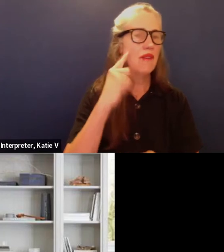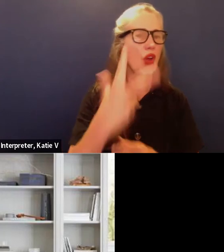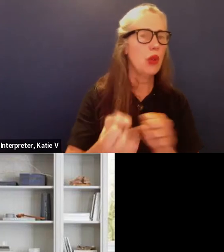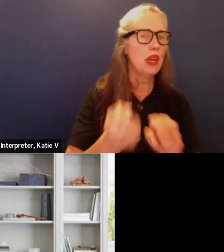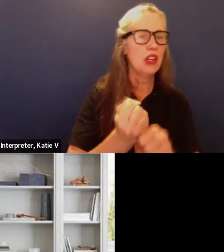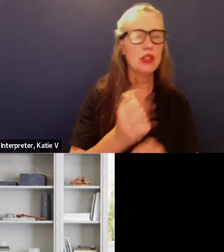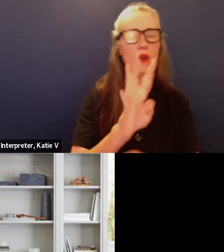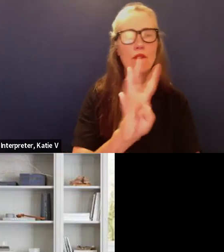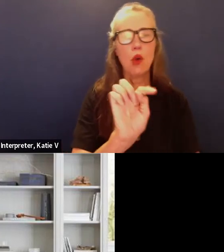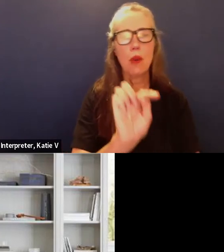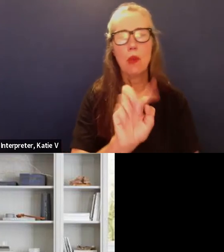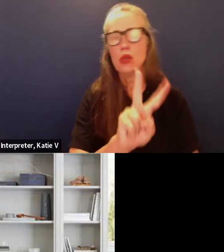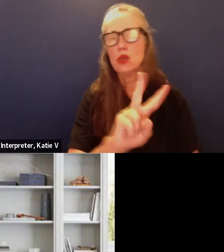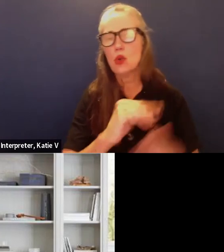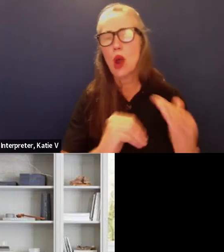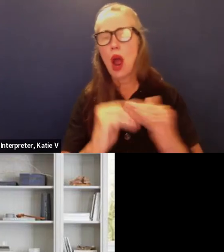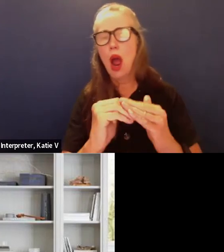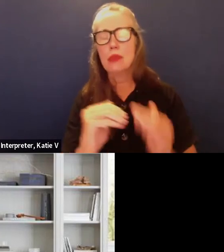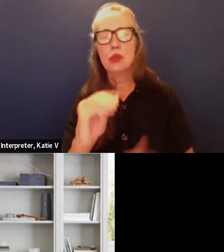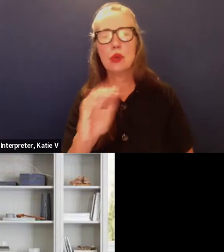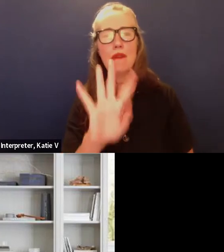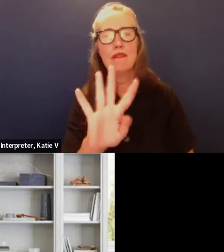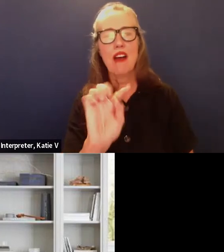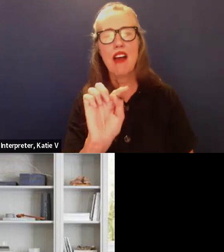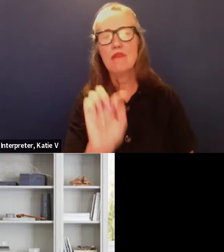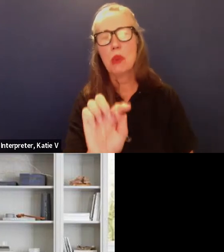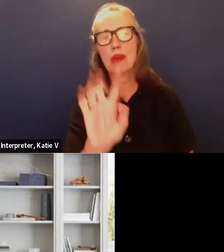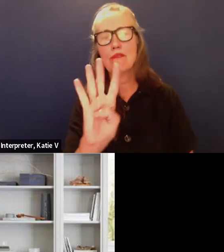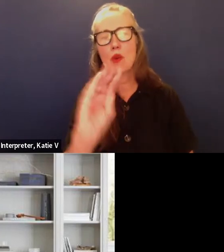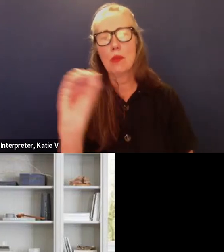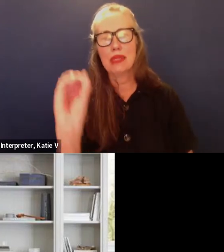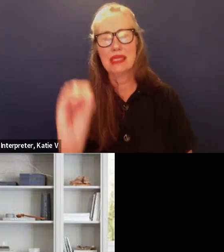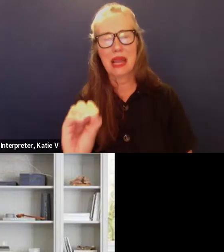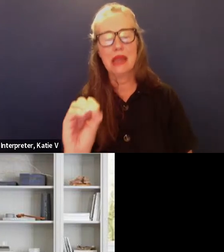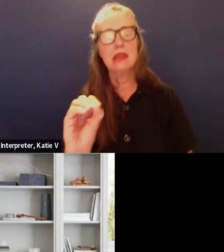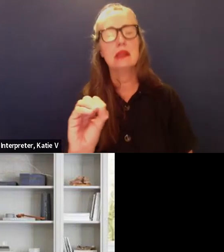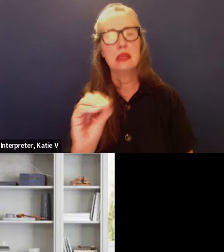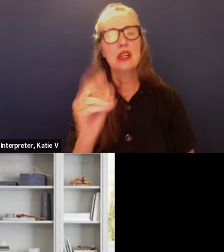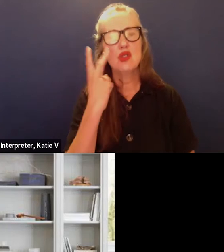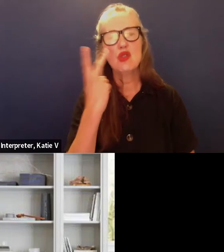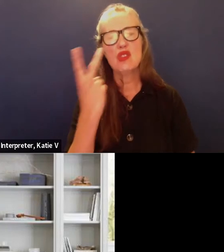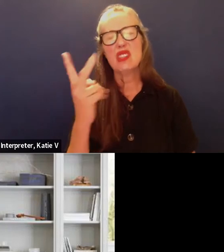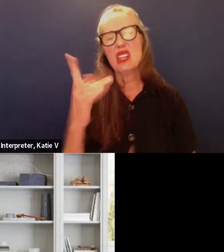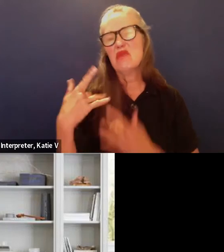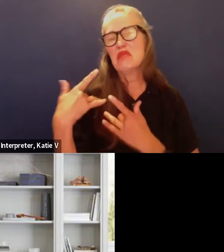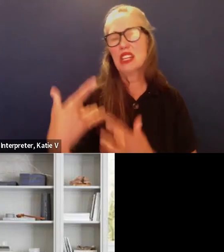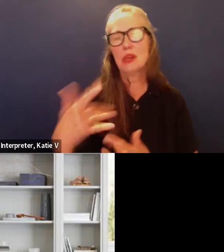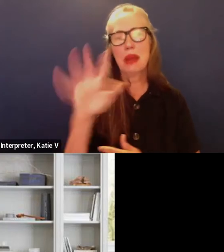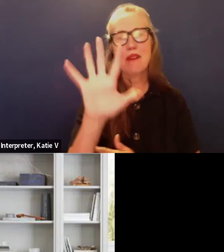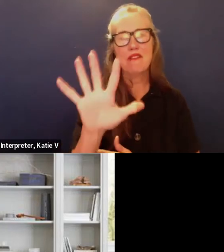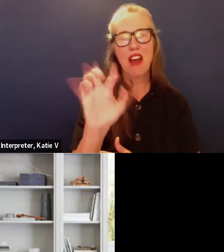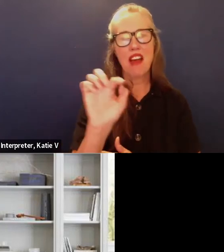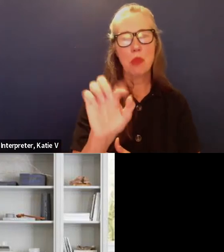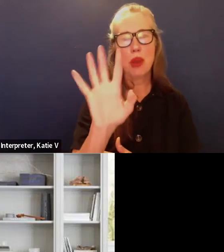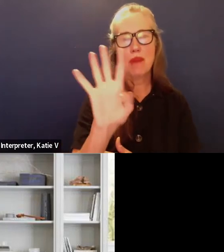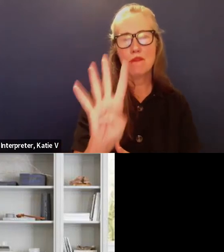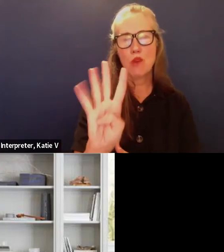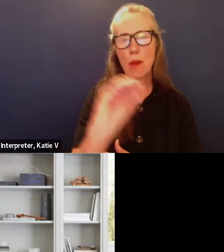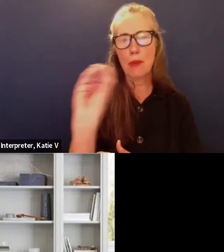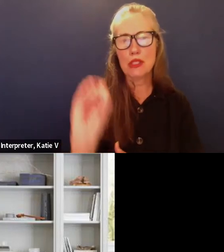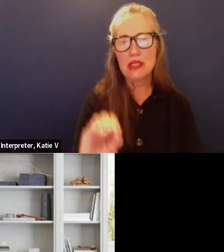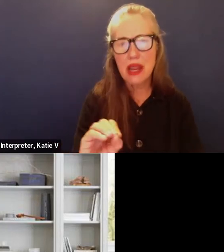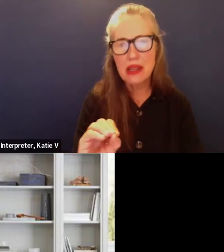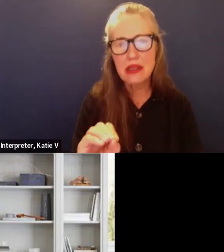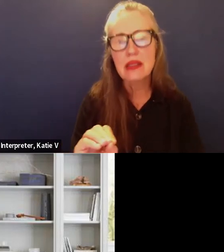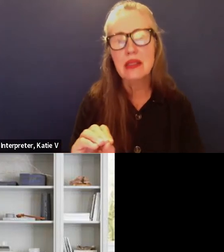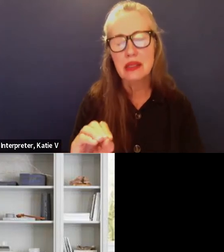so a good strong five percent increase every year for both of the bonds um the left side there